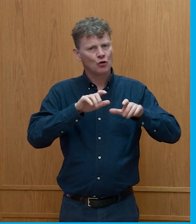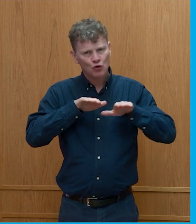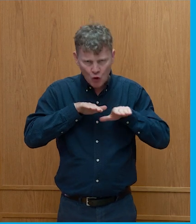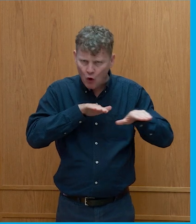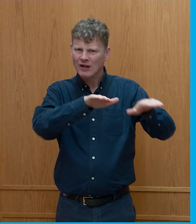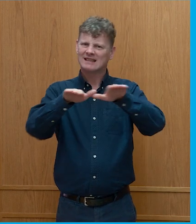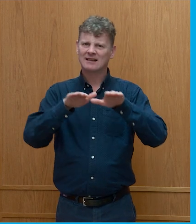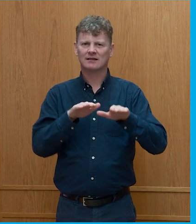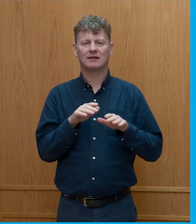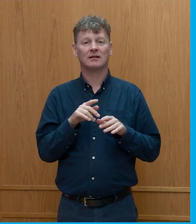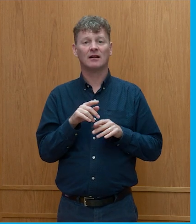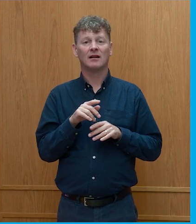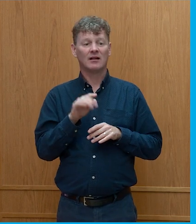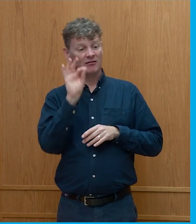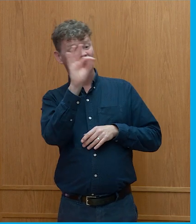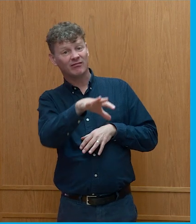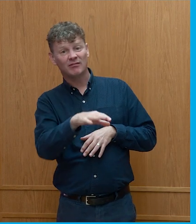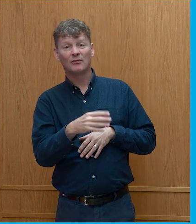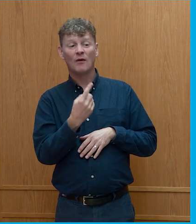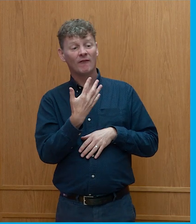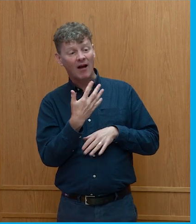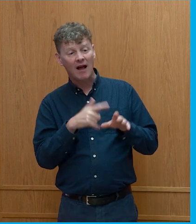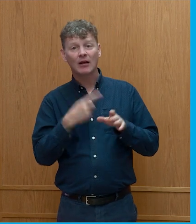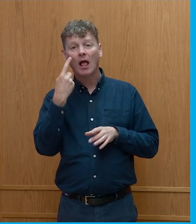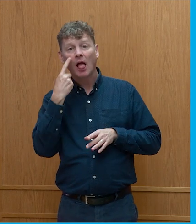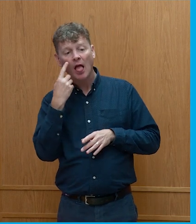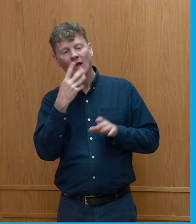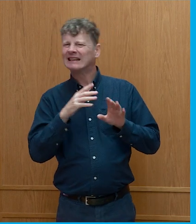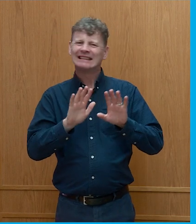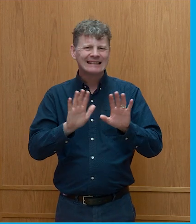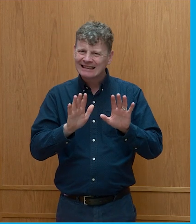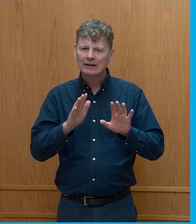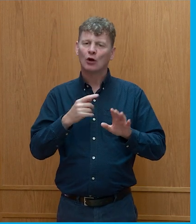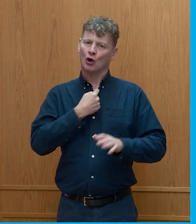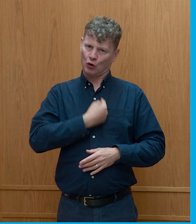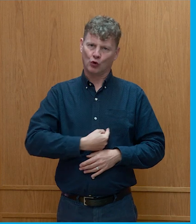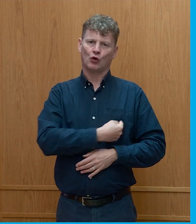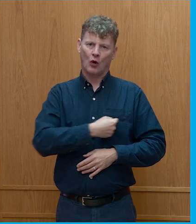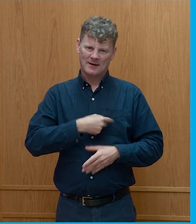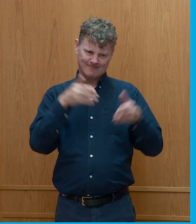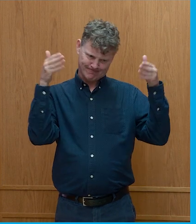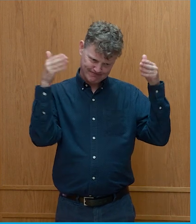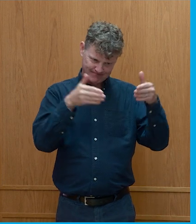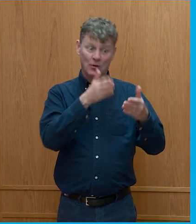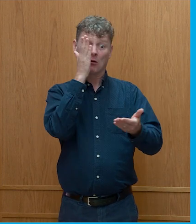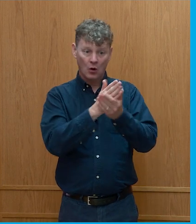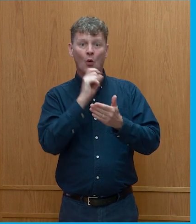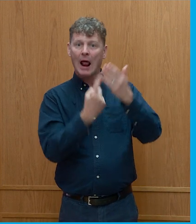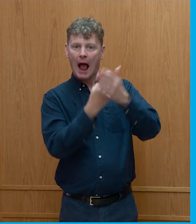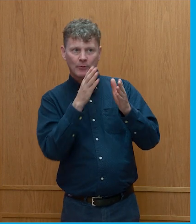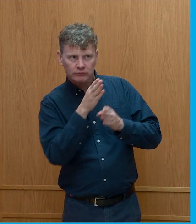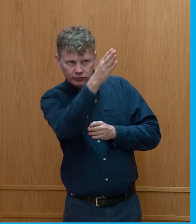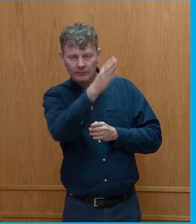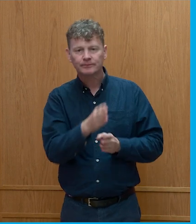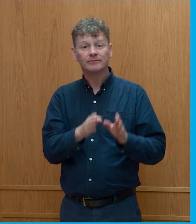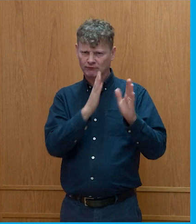It's not good enough to just do something for five years or three years or whatever. we've got to commit to the things that we know are happening. In the areas where we're less